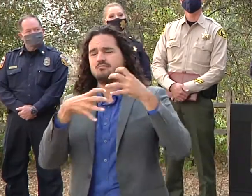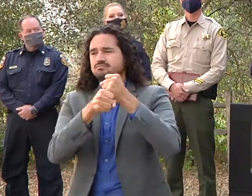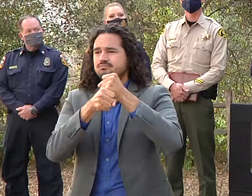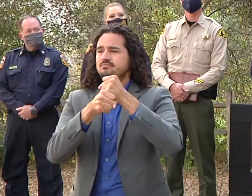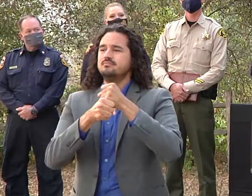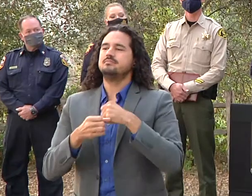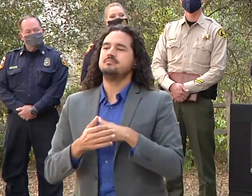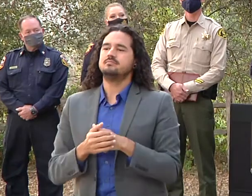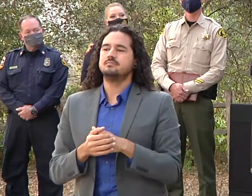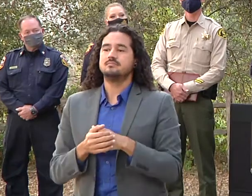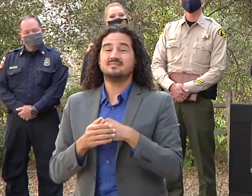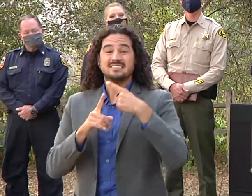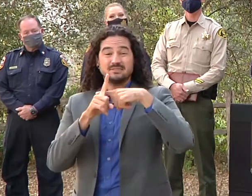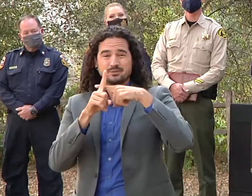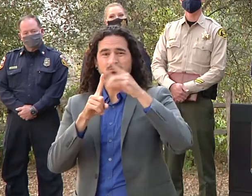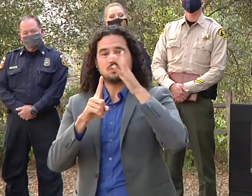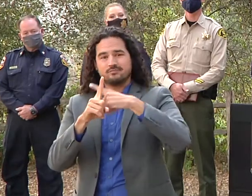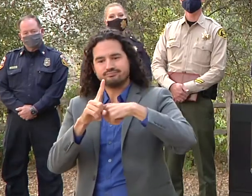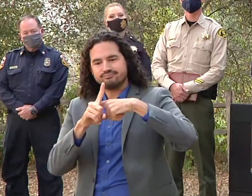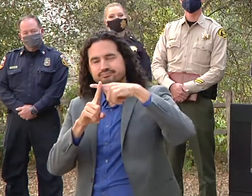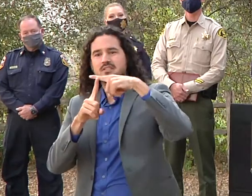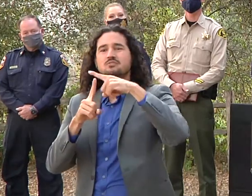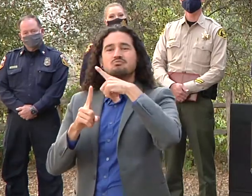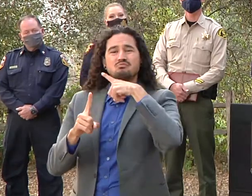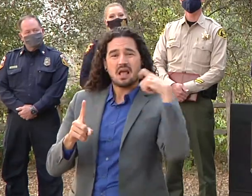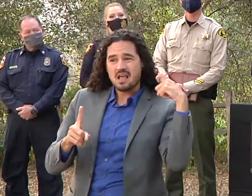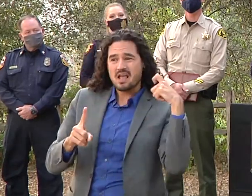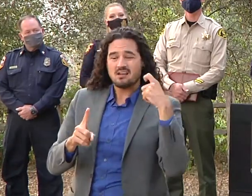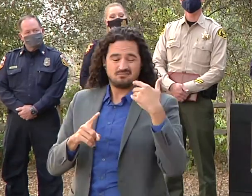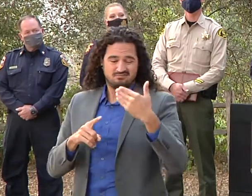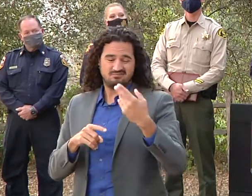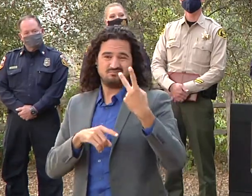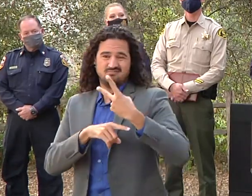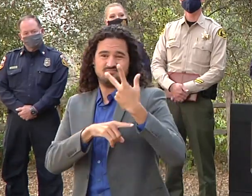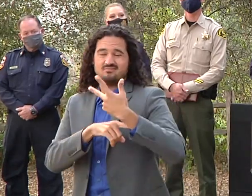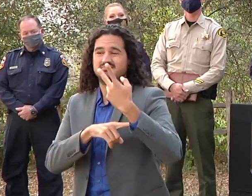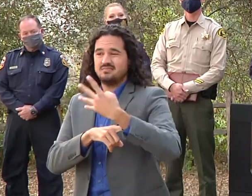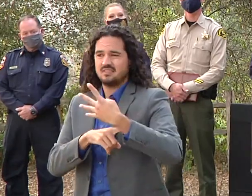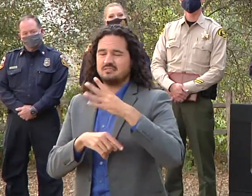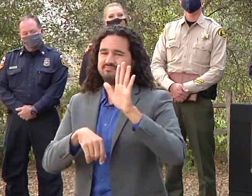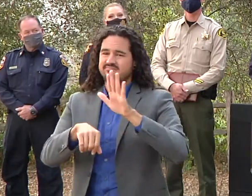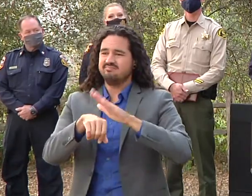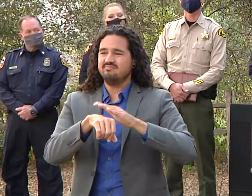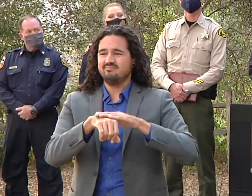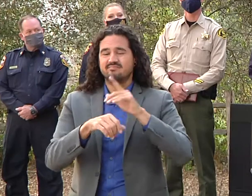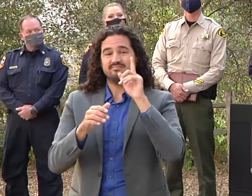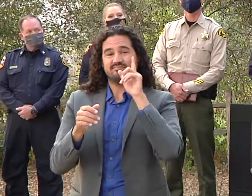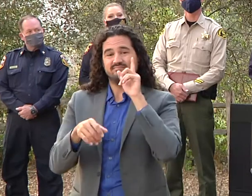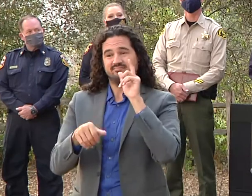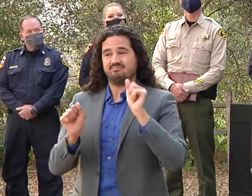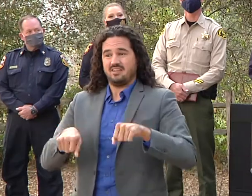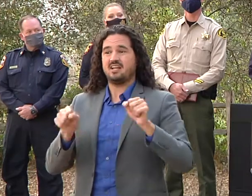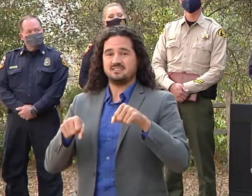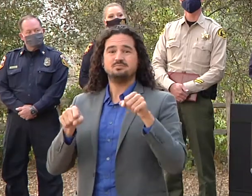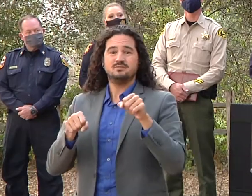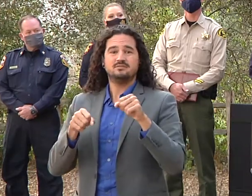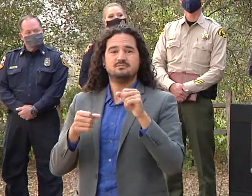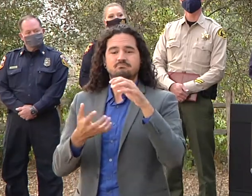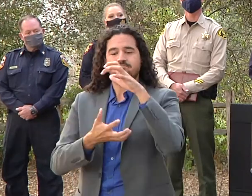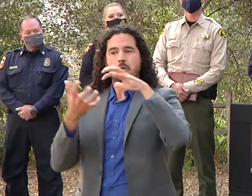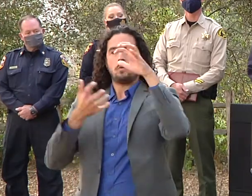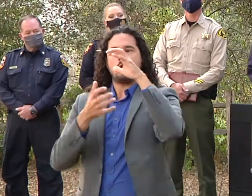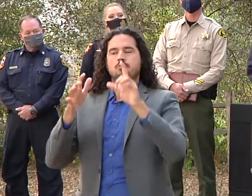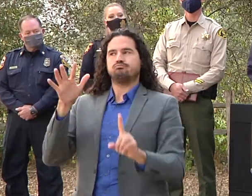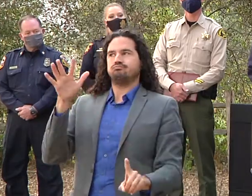drier conditions coming in the next few days we anticipate and predict that there's going to be increased smoke from time to time